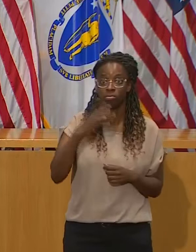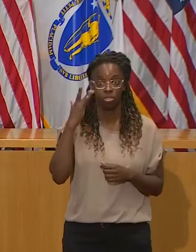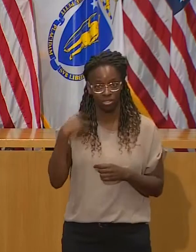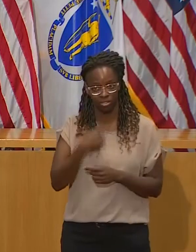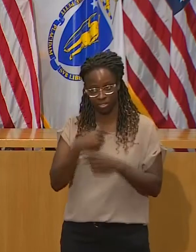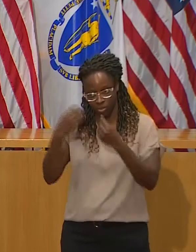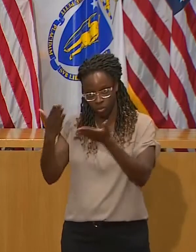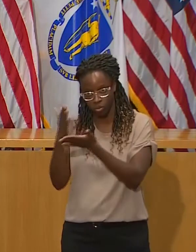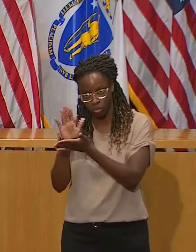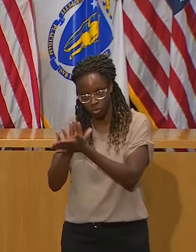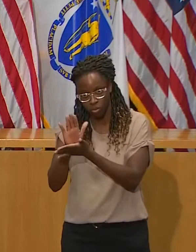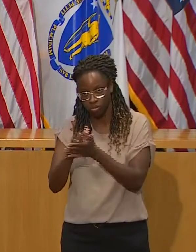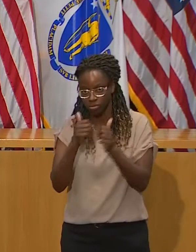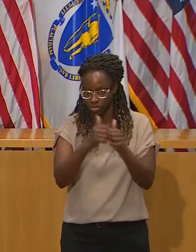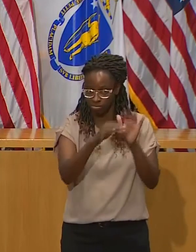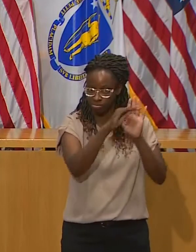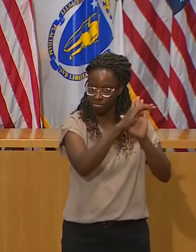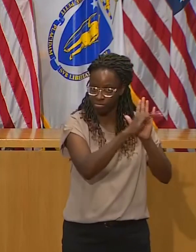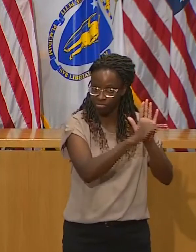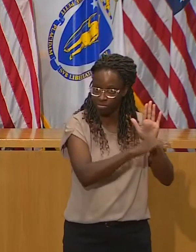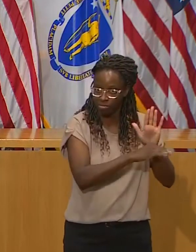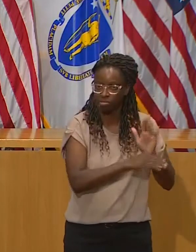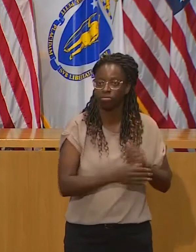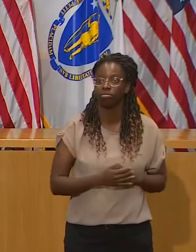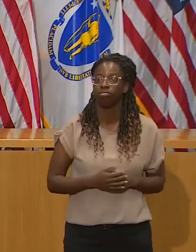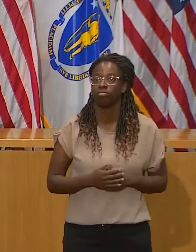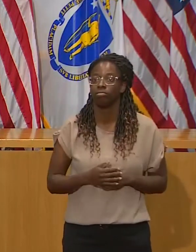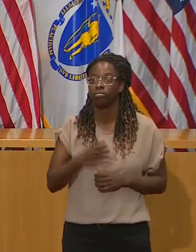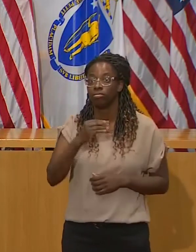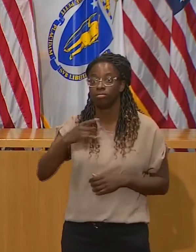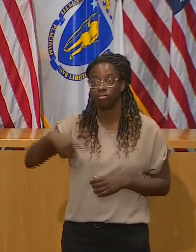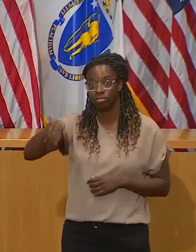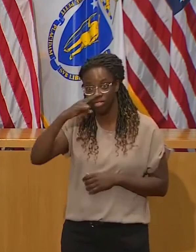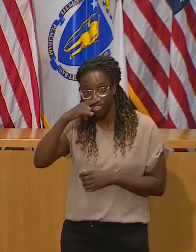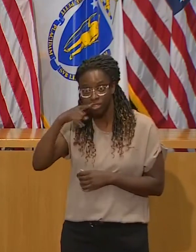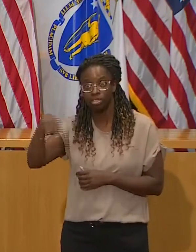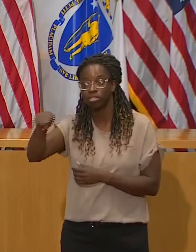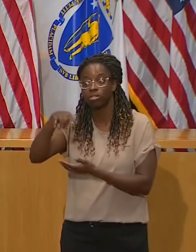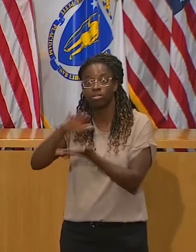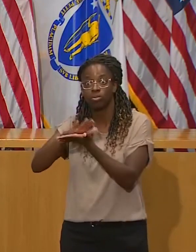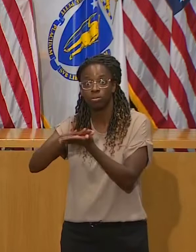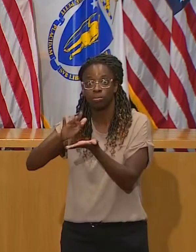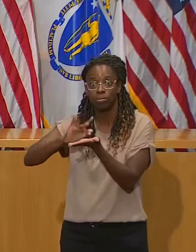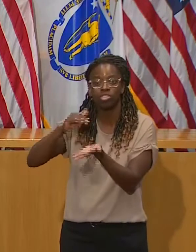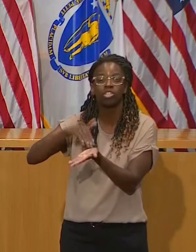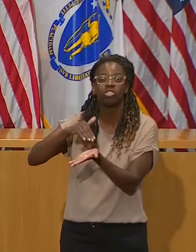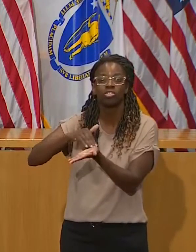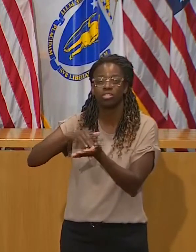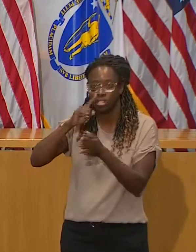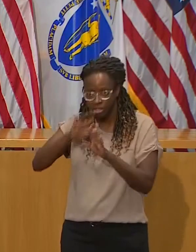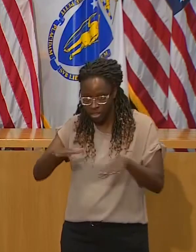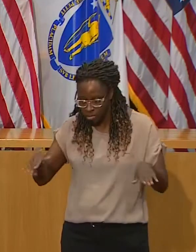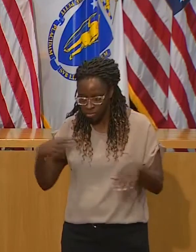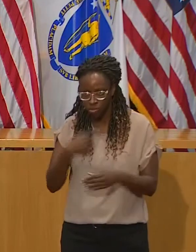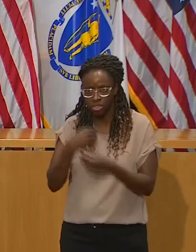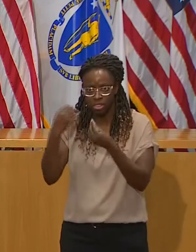and the pediatric community and made available to our public schools back in July,